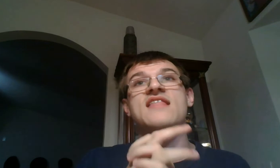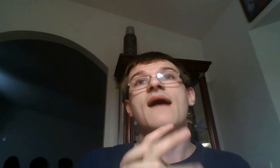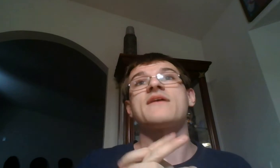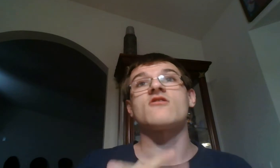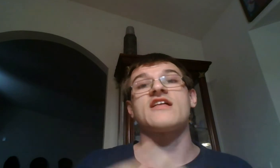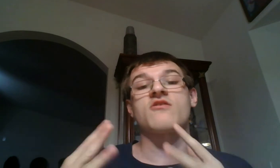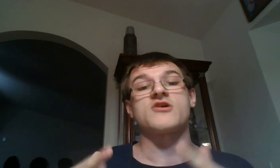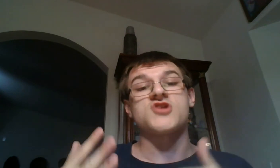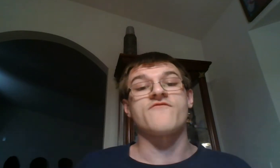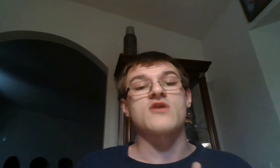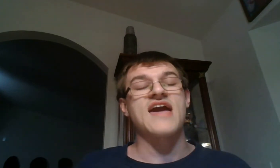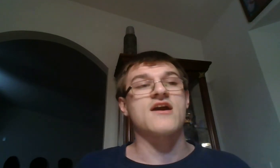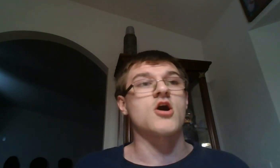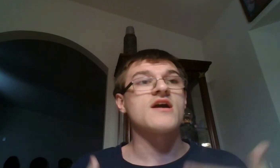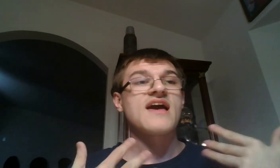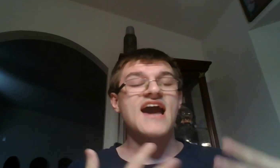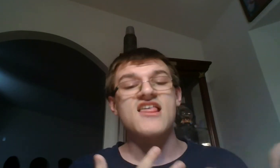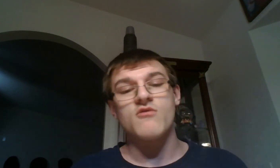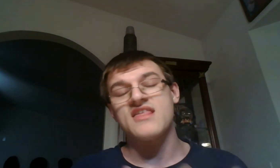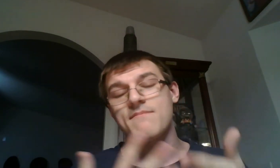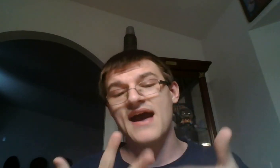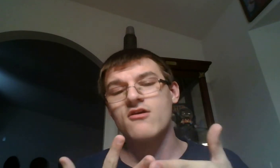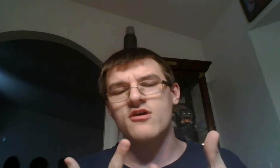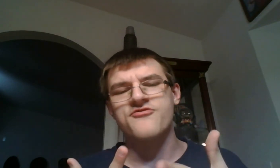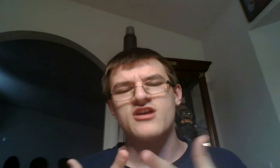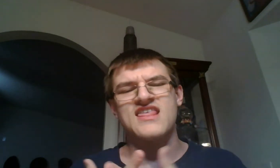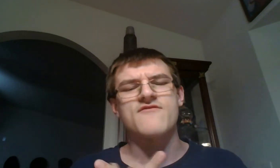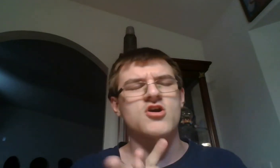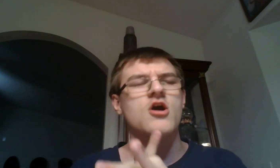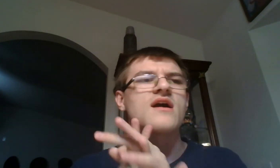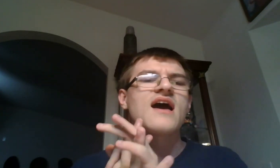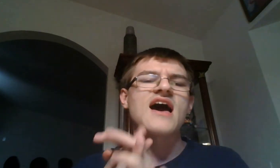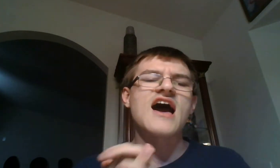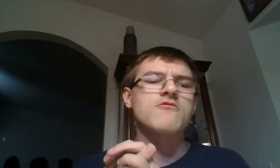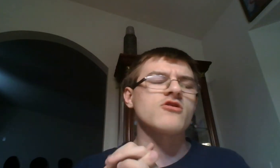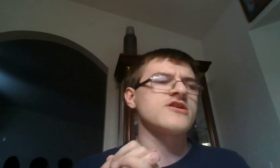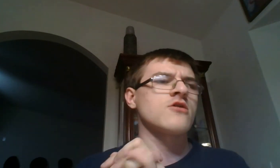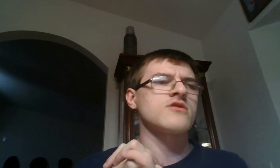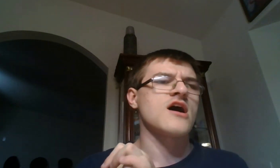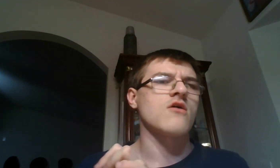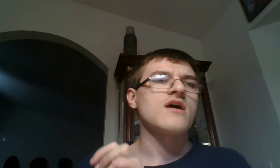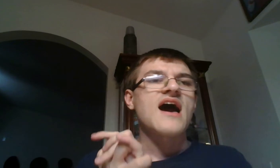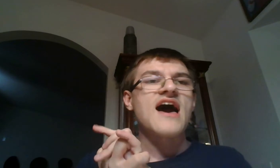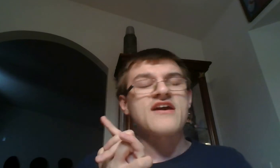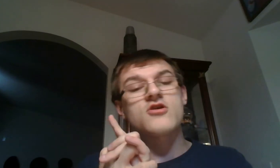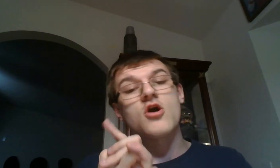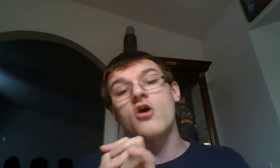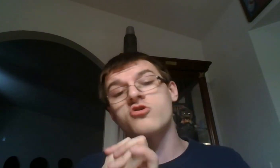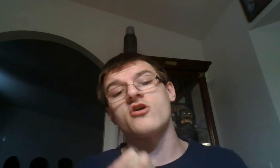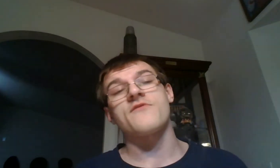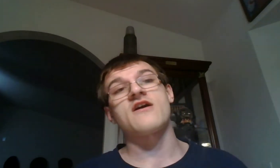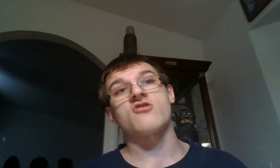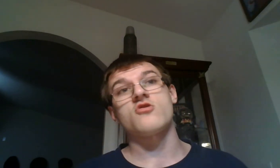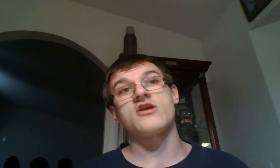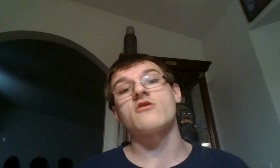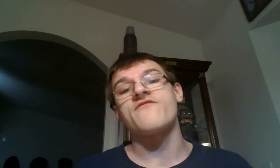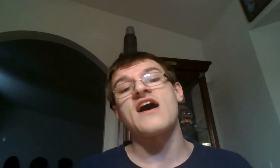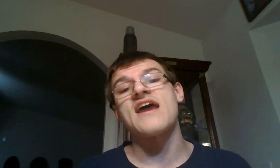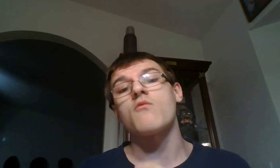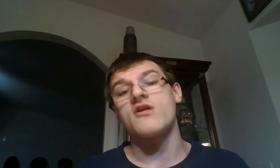not being linked as much to the 48 car as he was. He might go to the 37 car. I really don't know. I think you're also going to be pretty soon here to find out what's